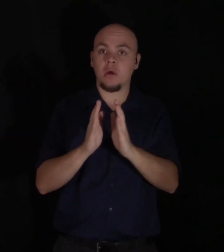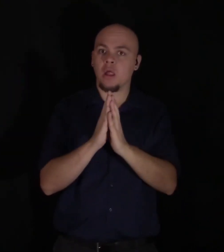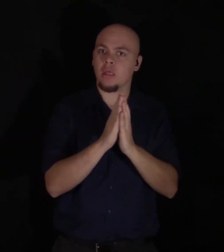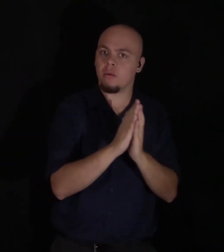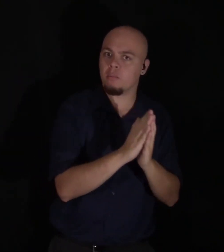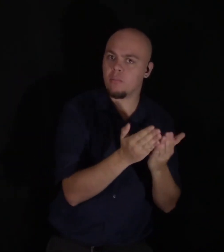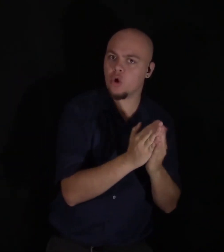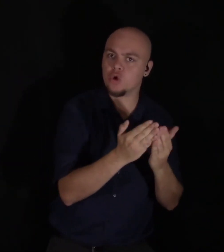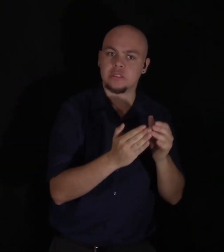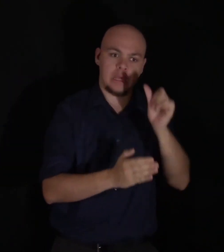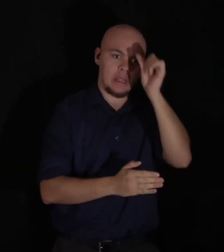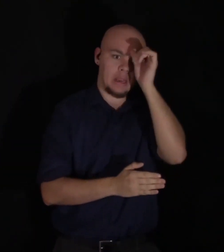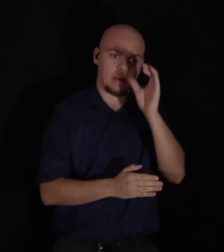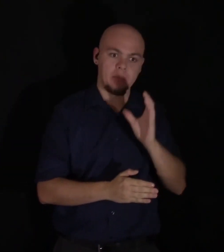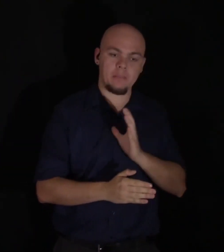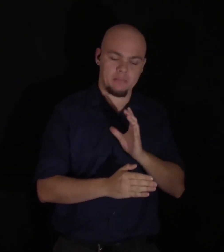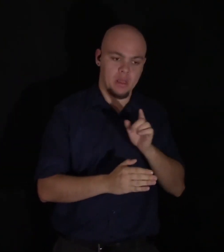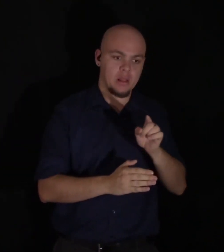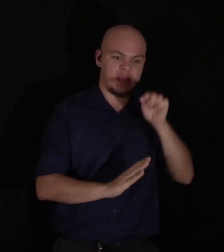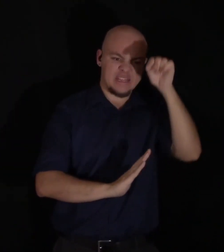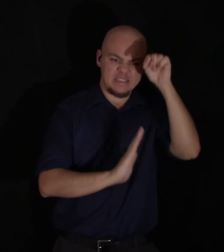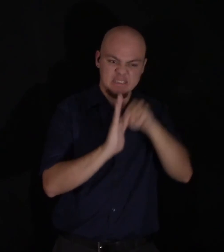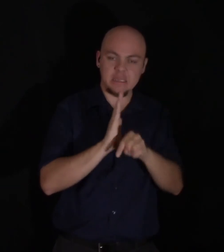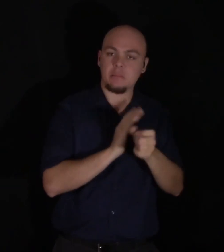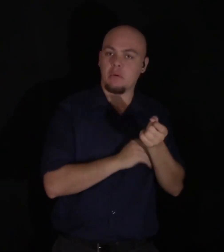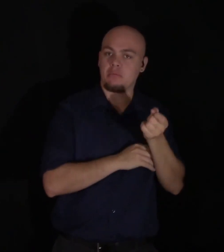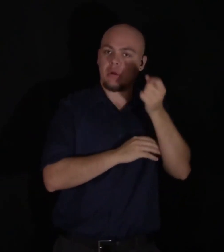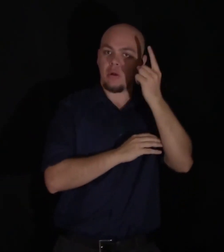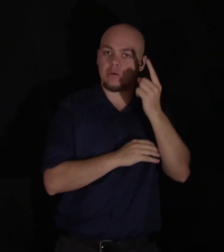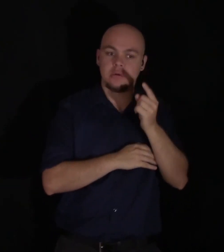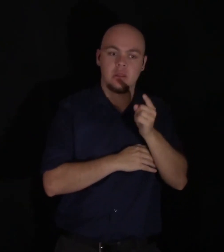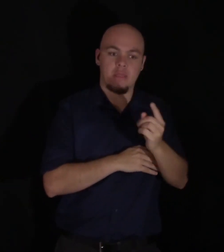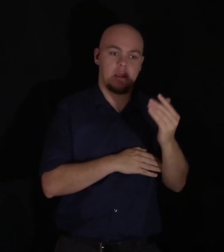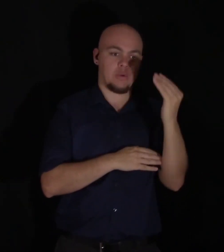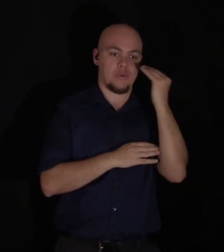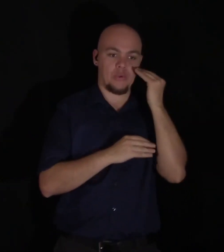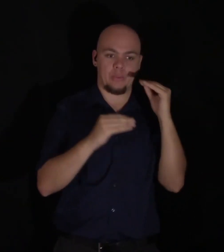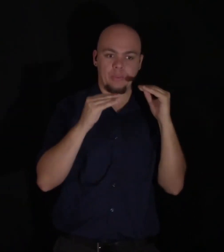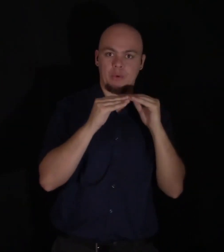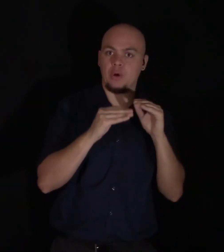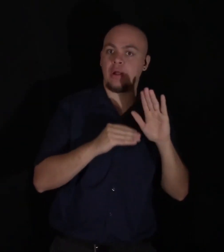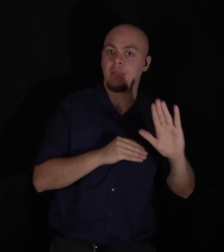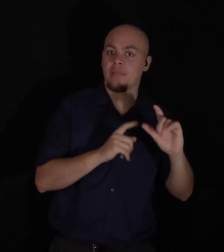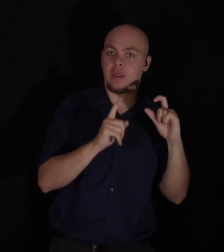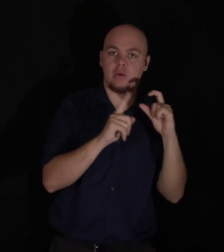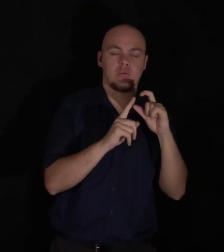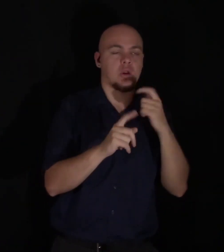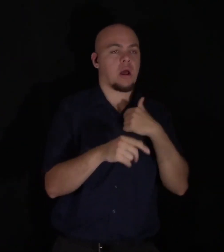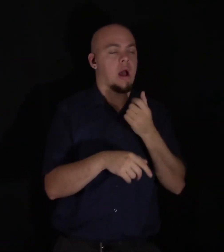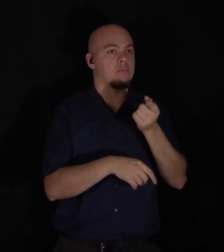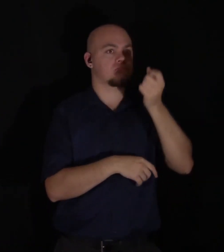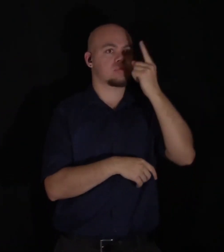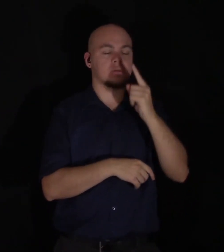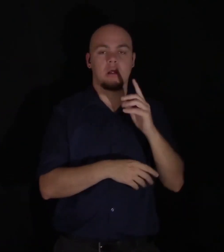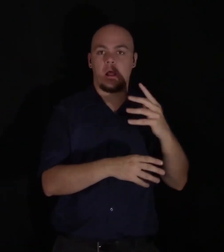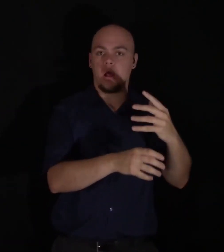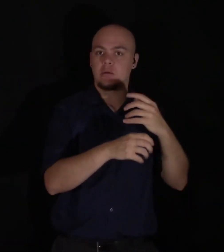were men who had penetrated deeper and knew more. I took their word for all that they averred, and I became their